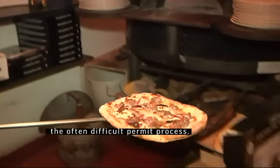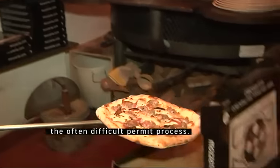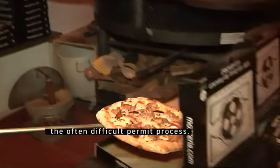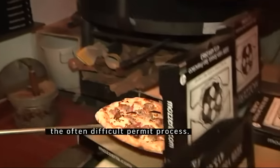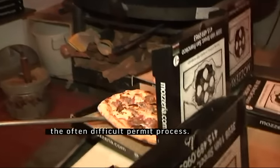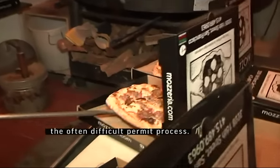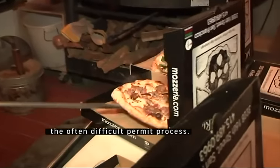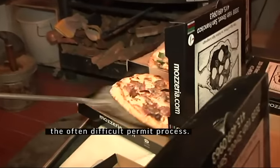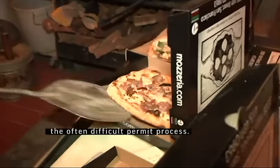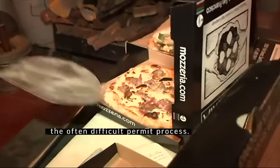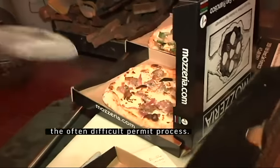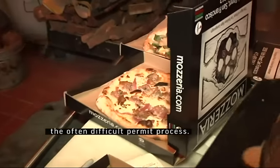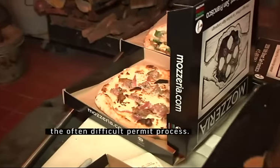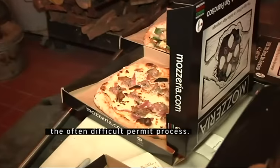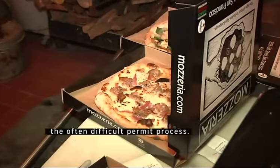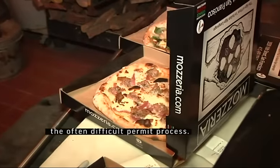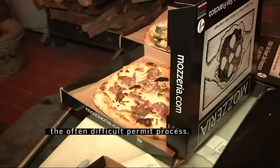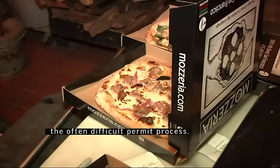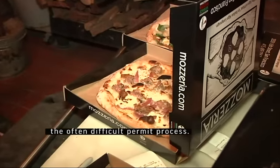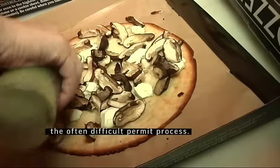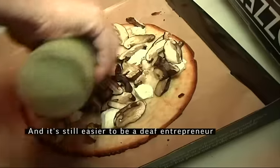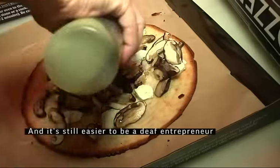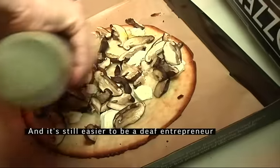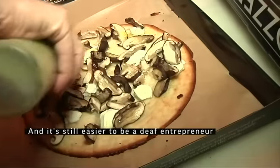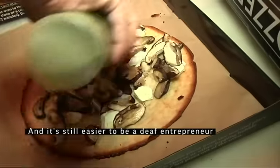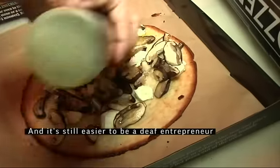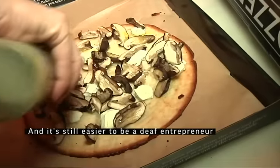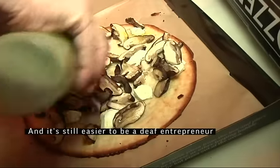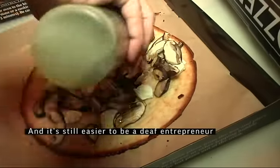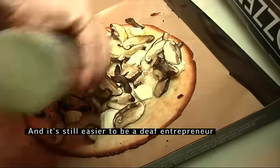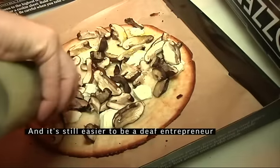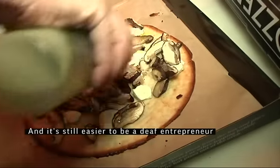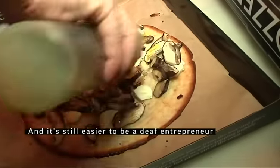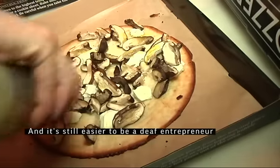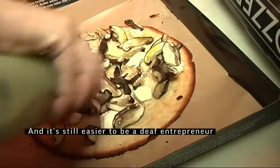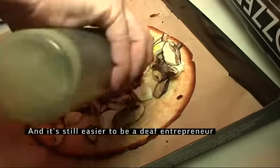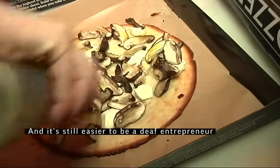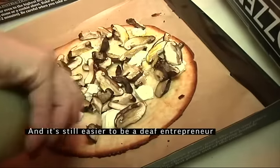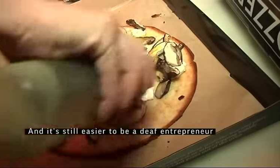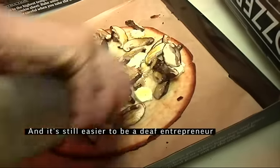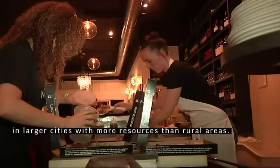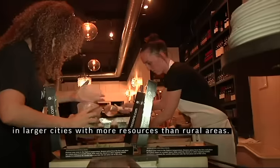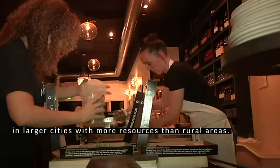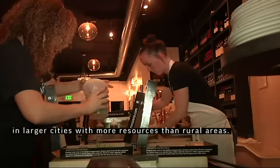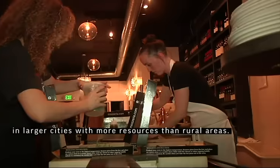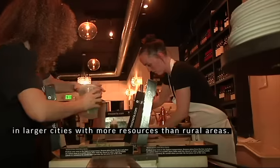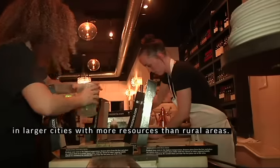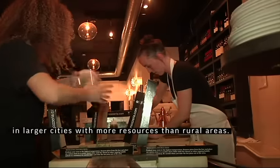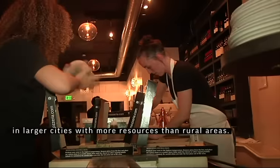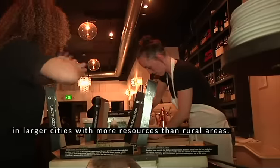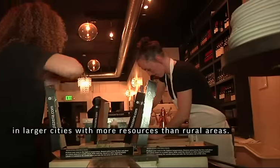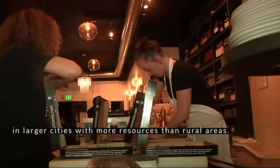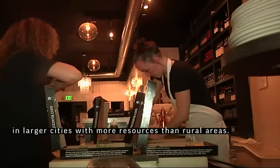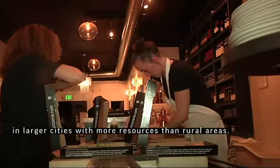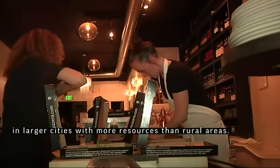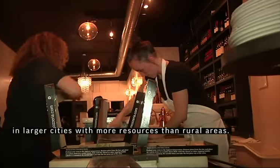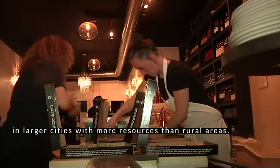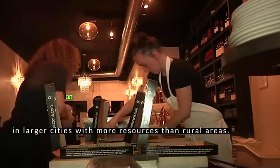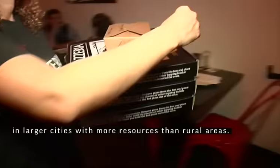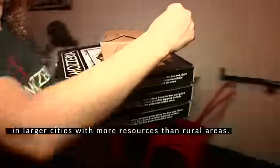often difficult permit process. And it's still easier to be a deaf entrepreneur in larger cities with more resources than